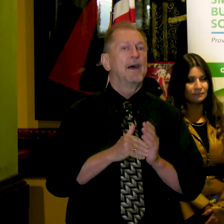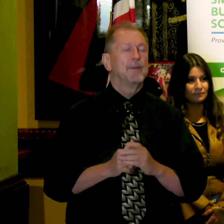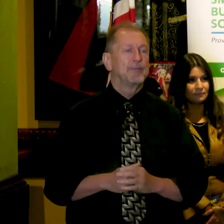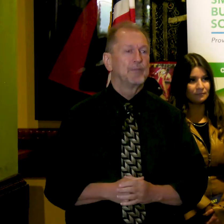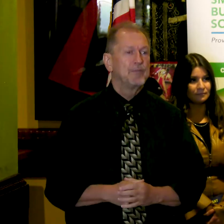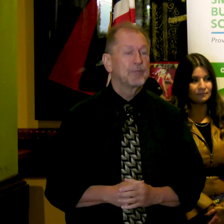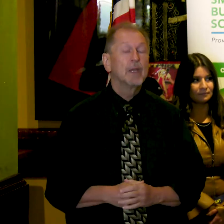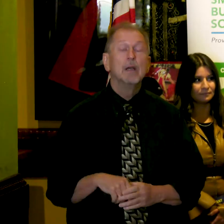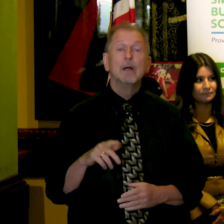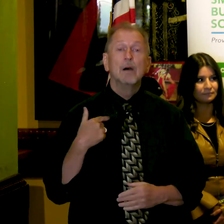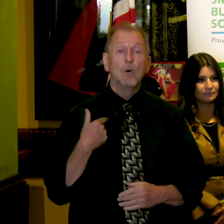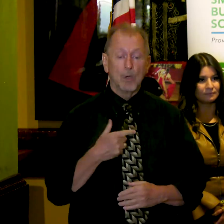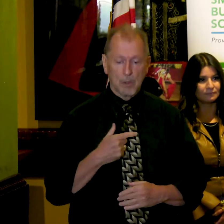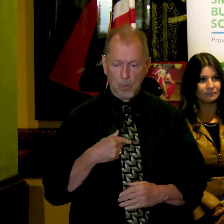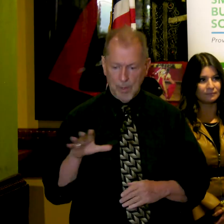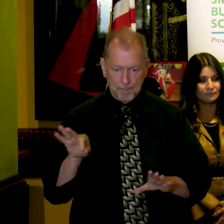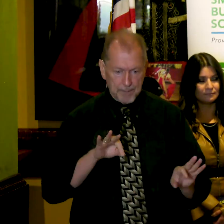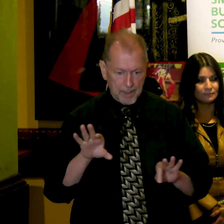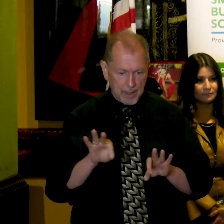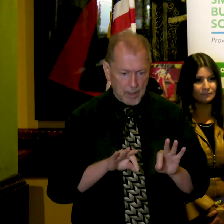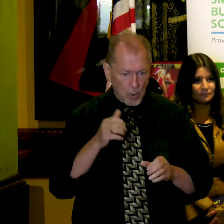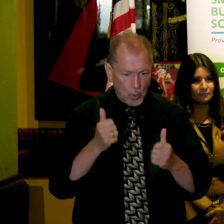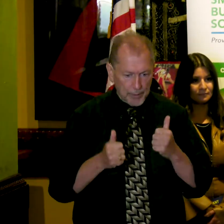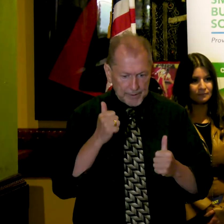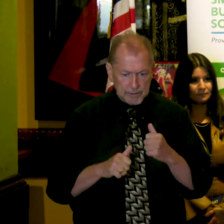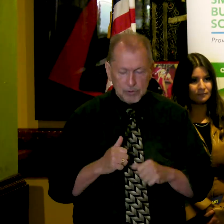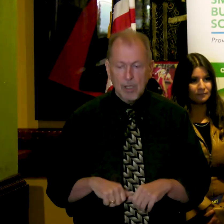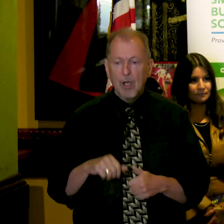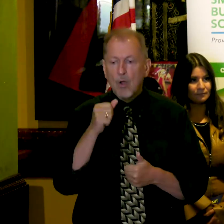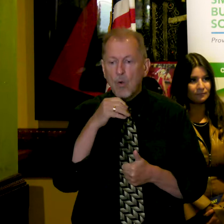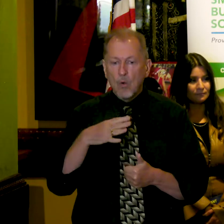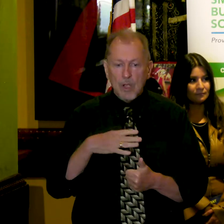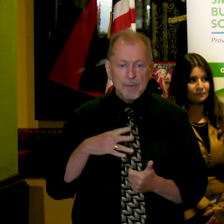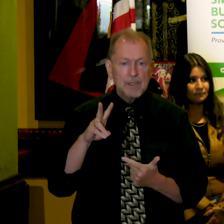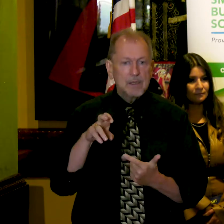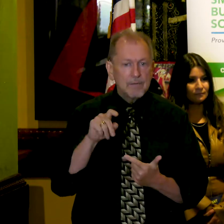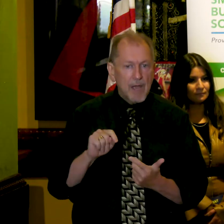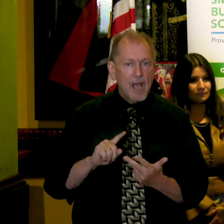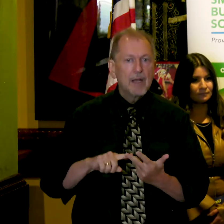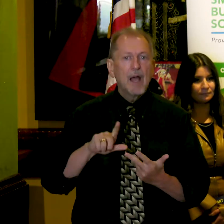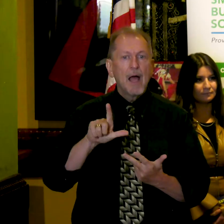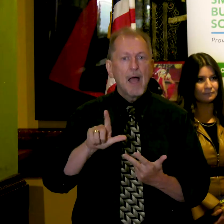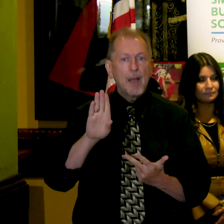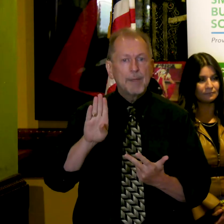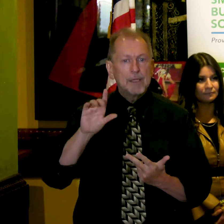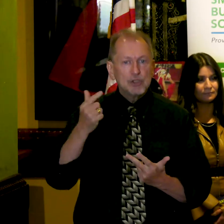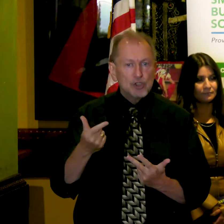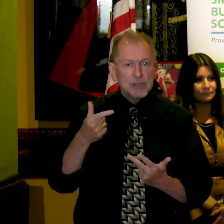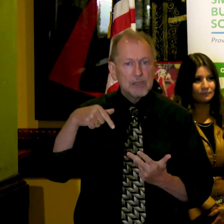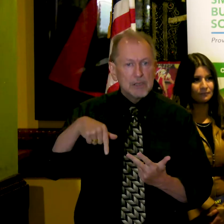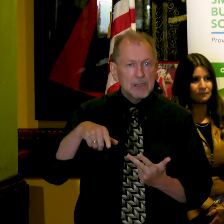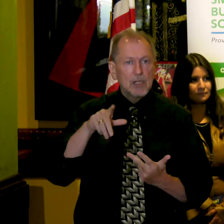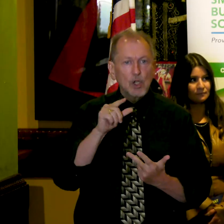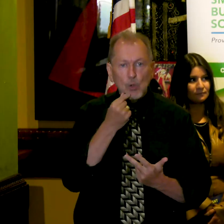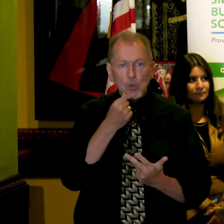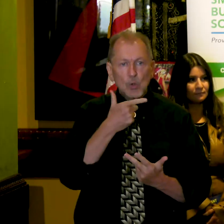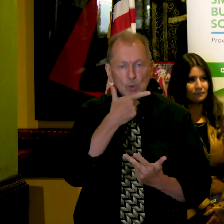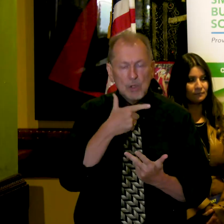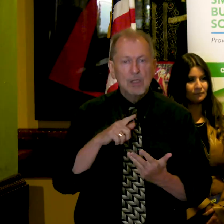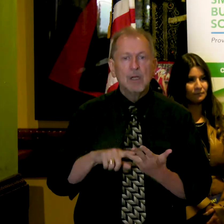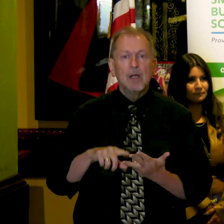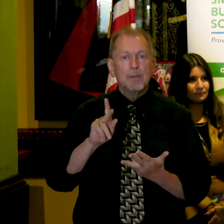We'll prioritize entrepreneurs of color, women, veterans, LGBTQ community and persons with disabilities